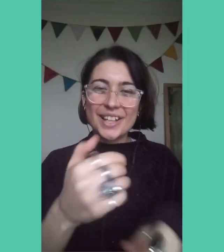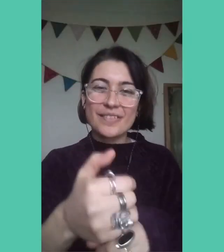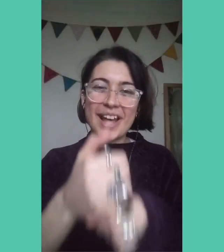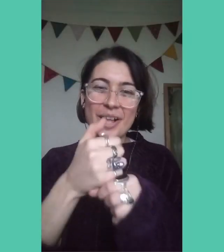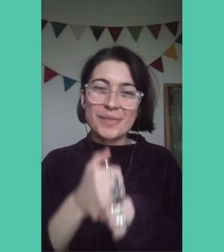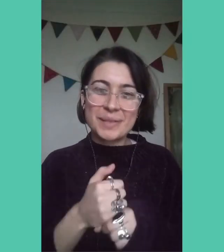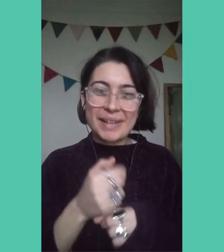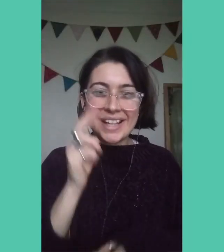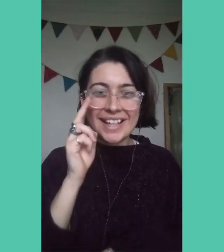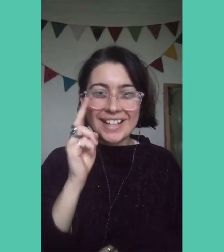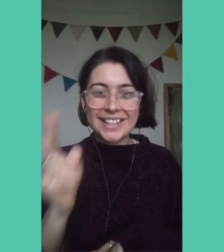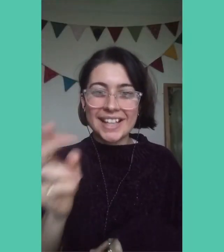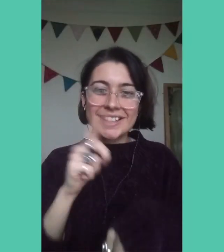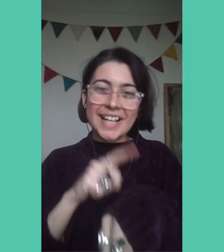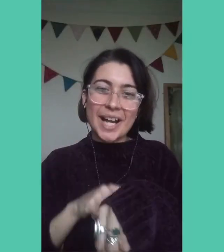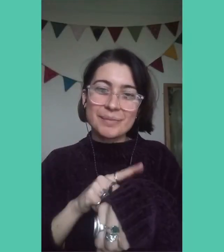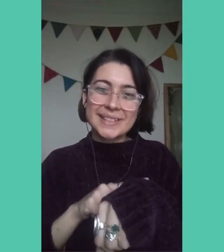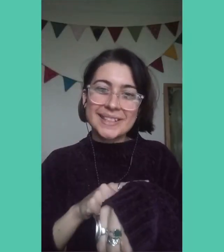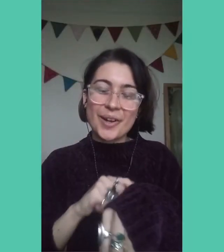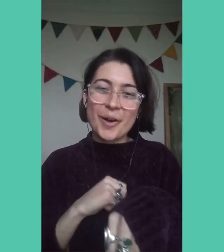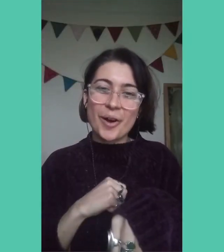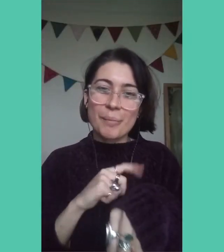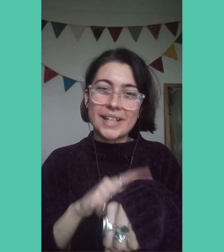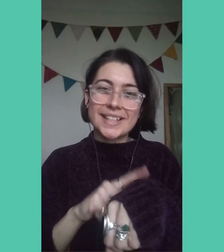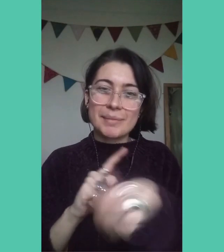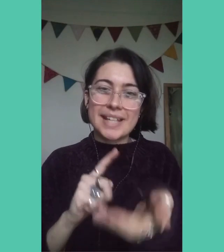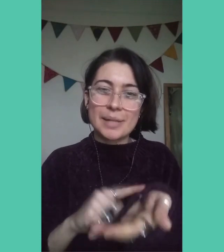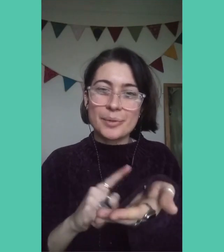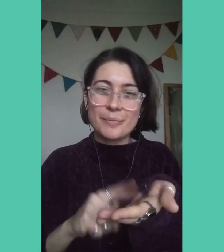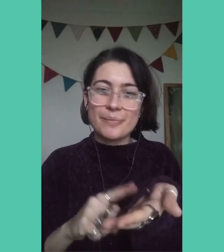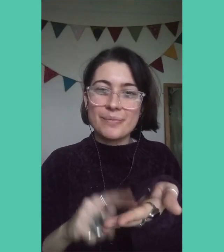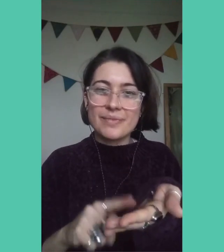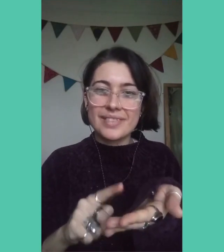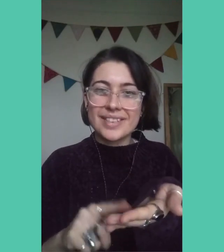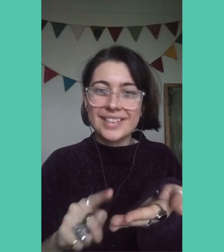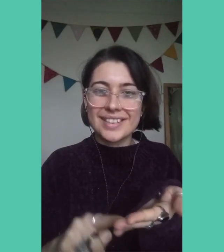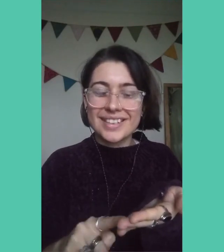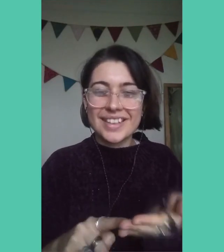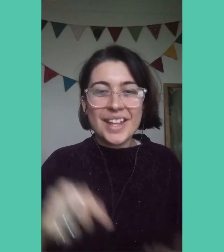Thank you for helping me check the times on my timetable.